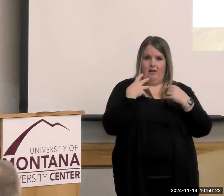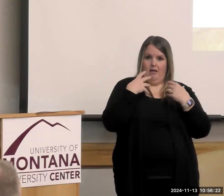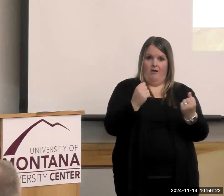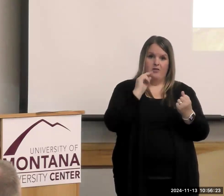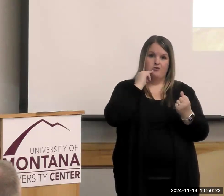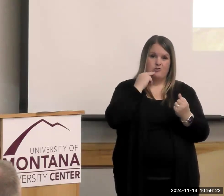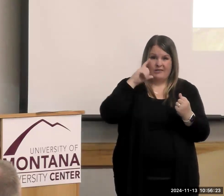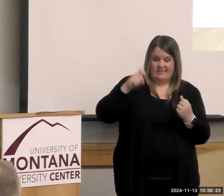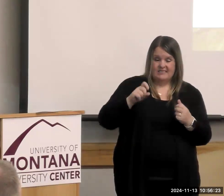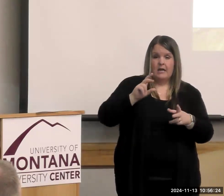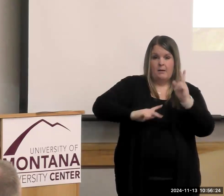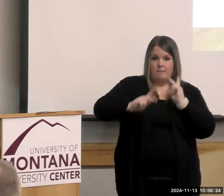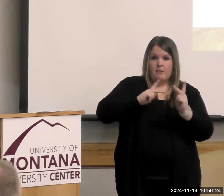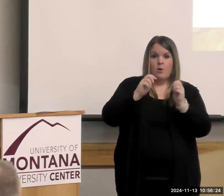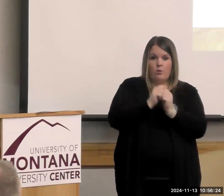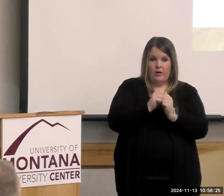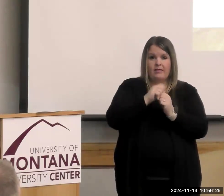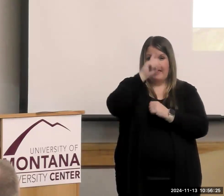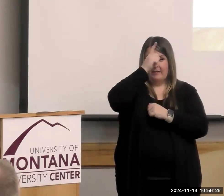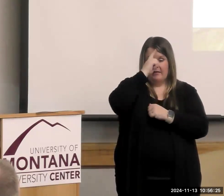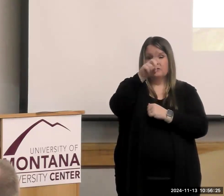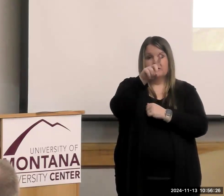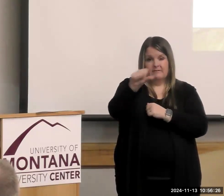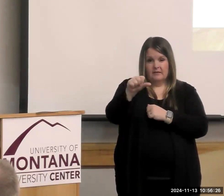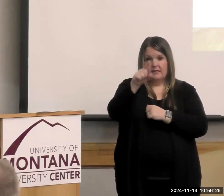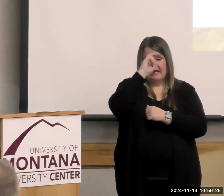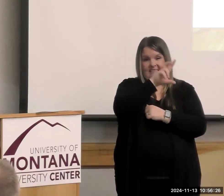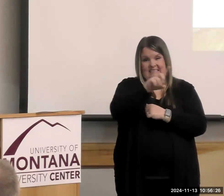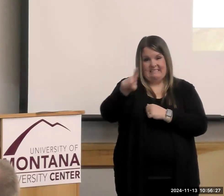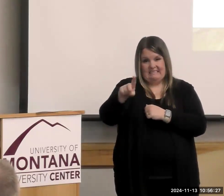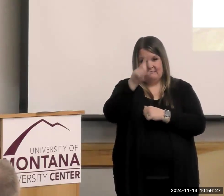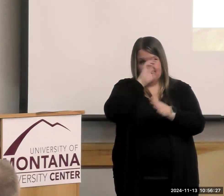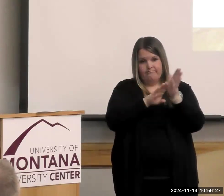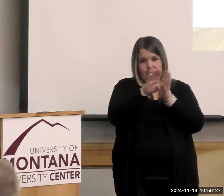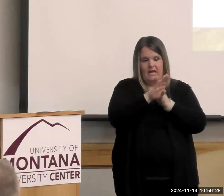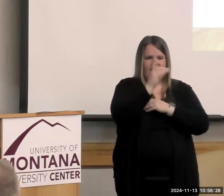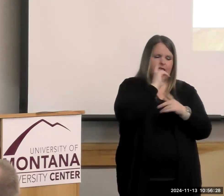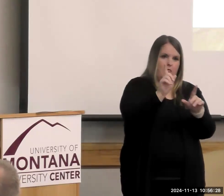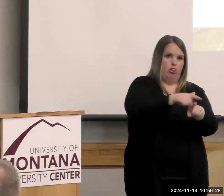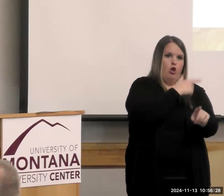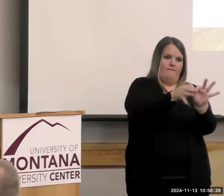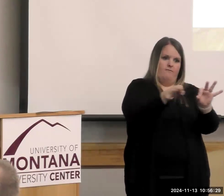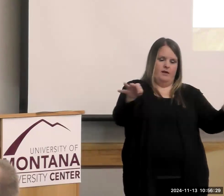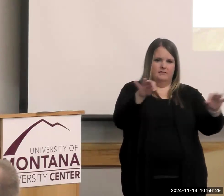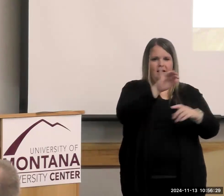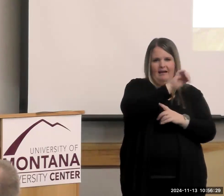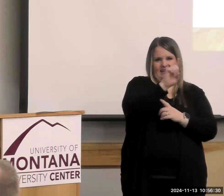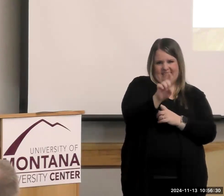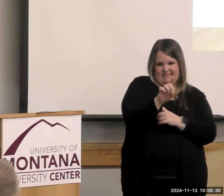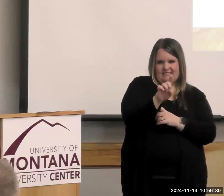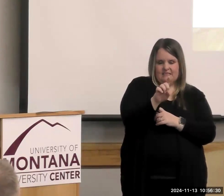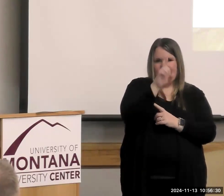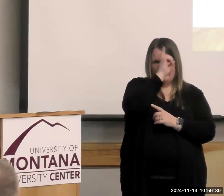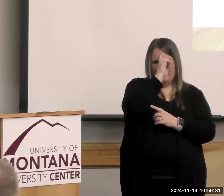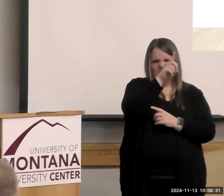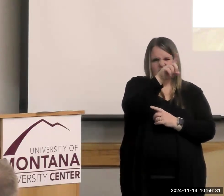of people with intellectual and developmental disabilities. That's a long phrase. I'll say ID throughout from